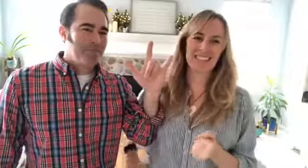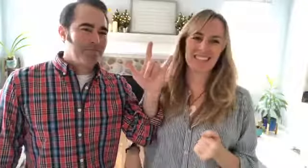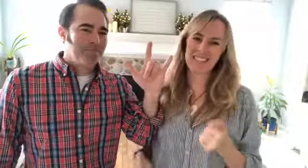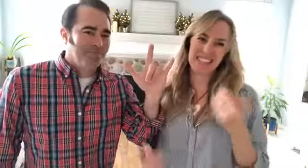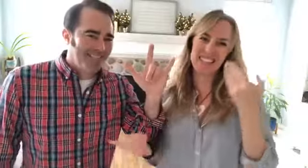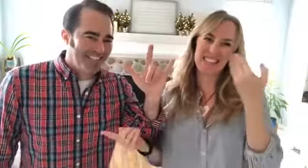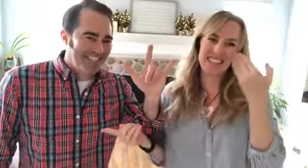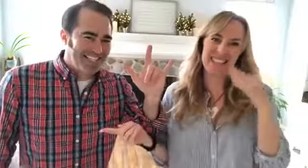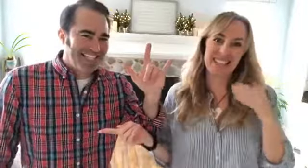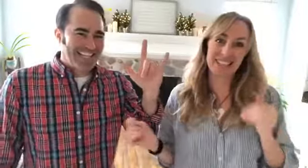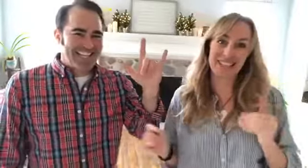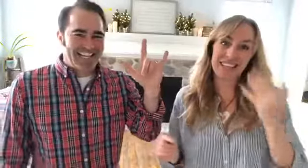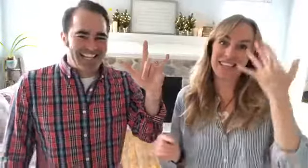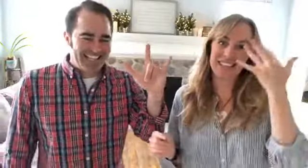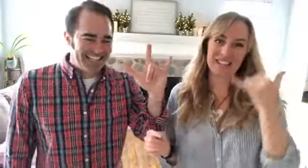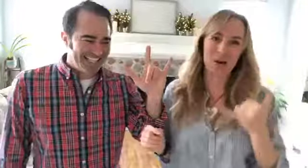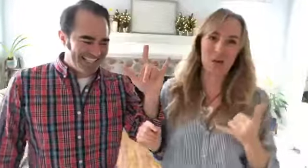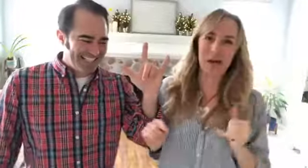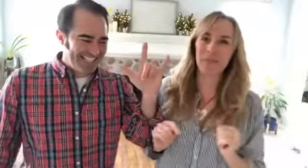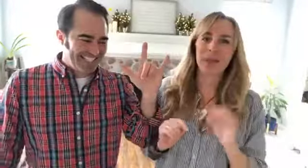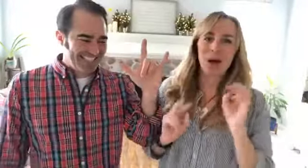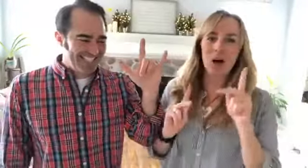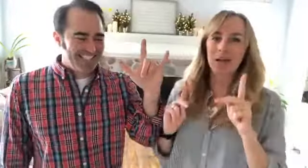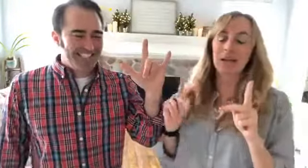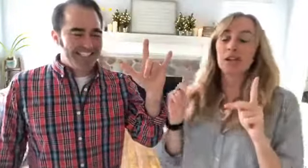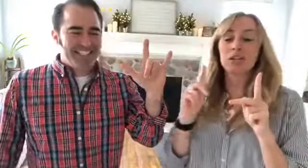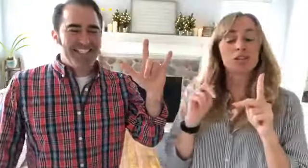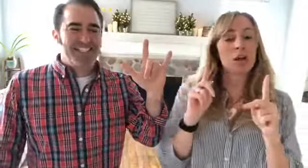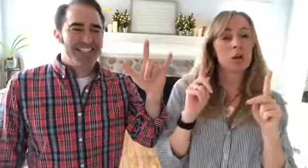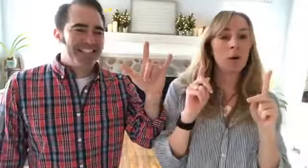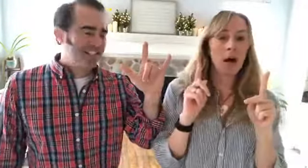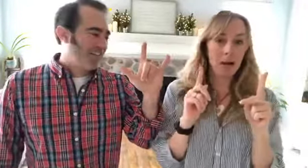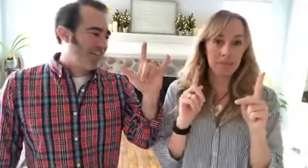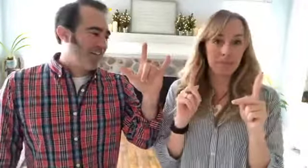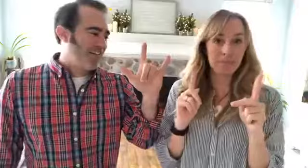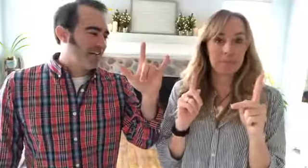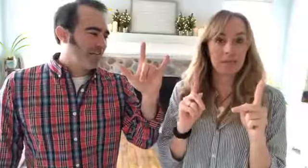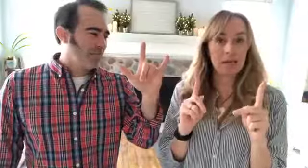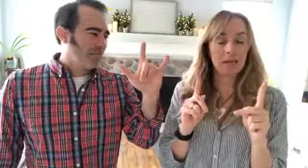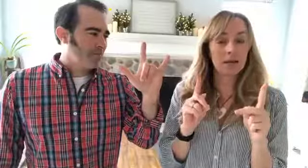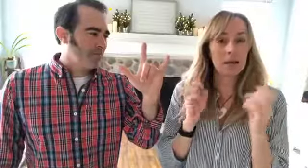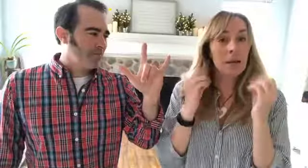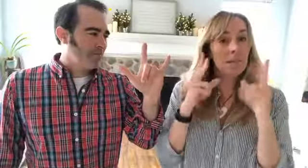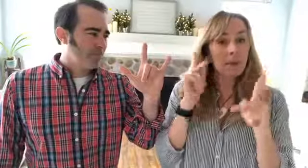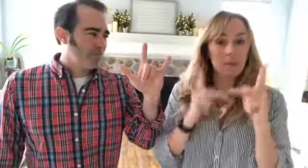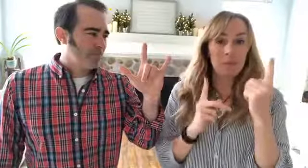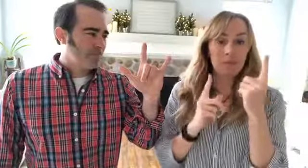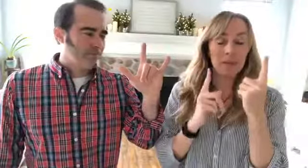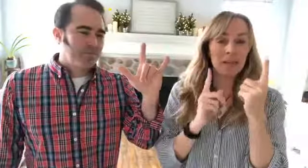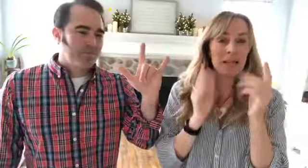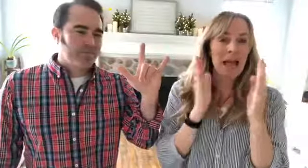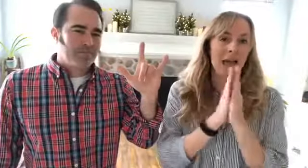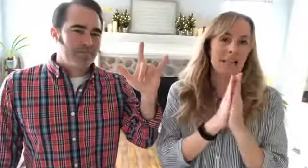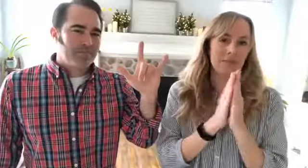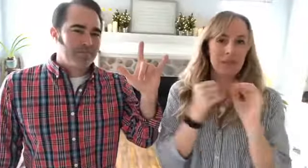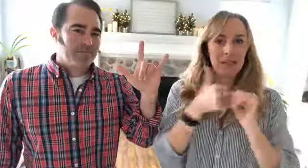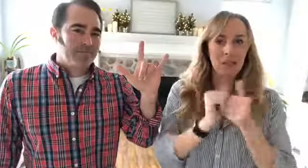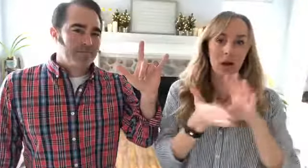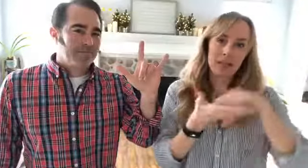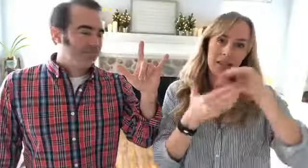he doesn't know why okay so um many people ask me you know how they